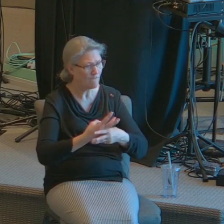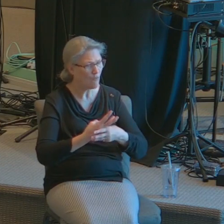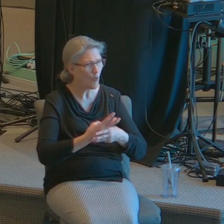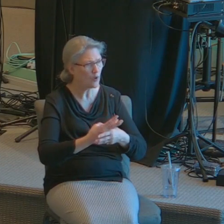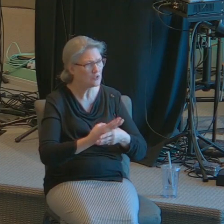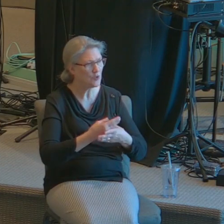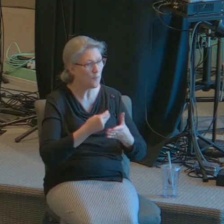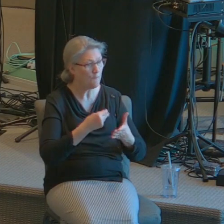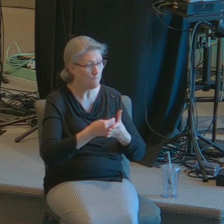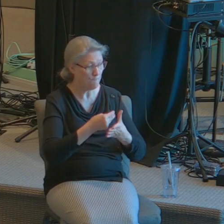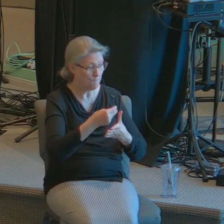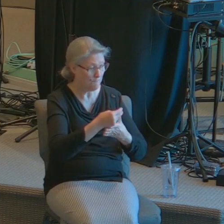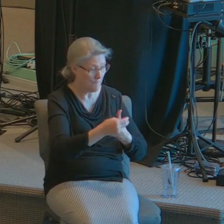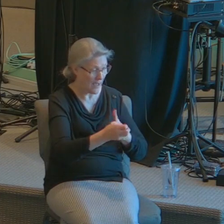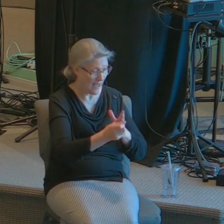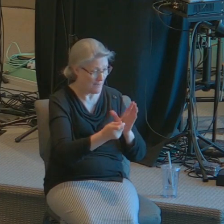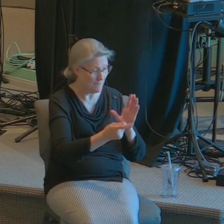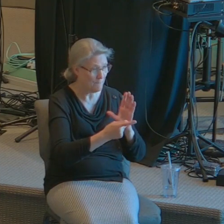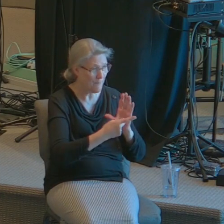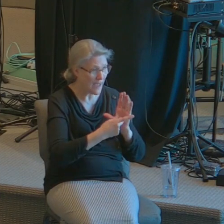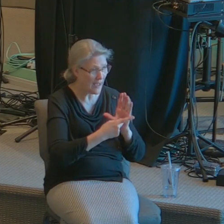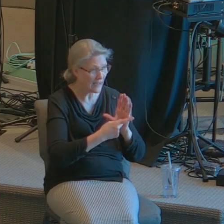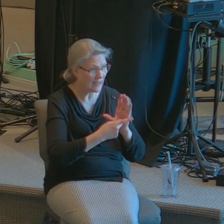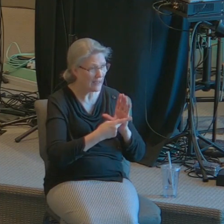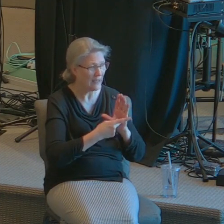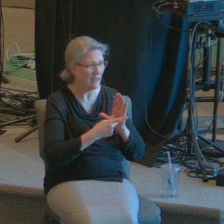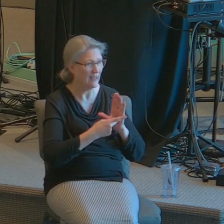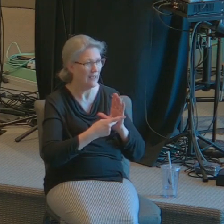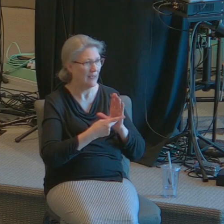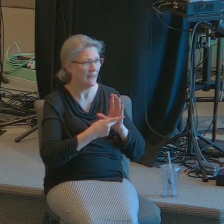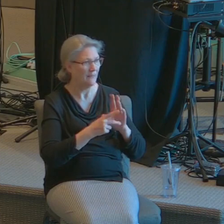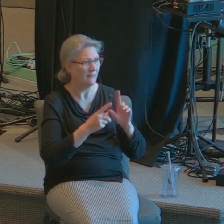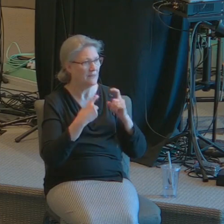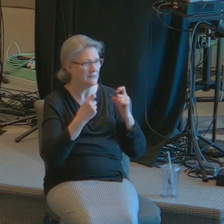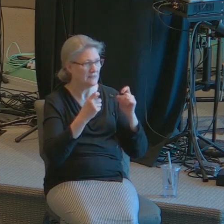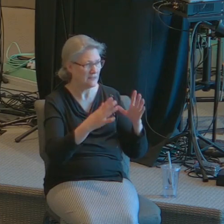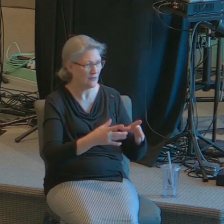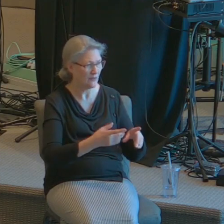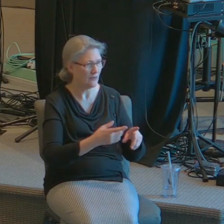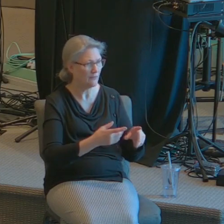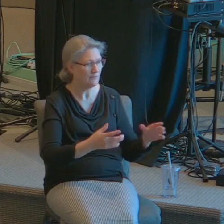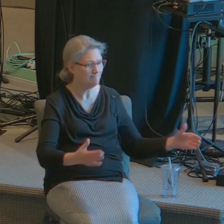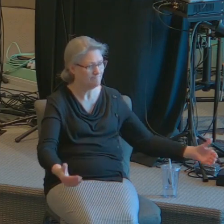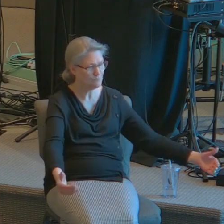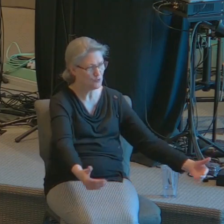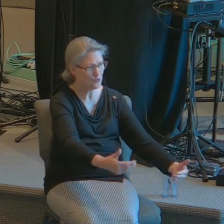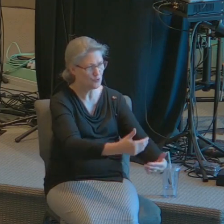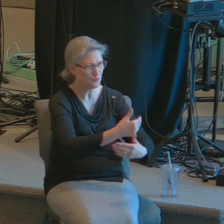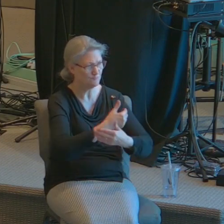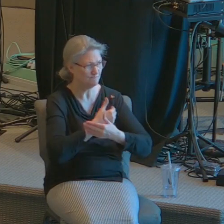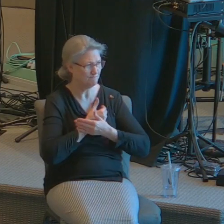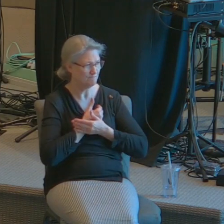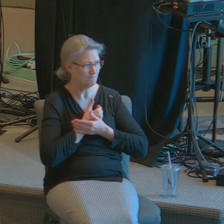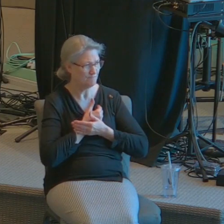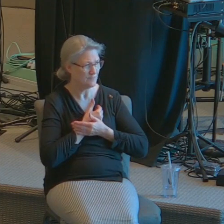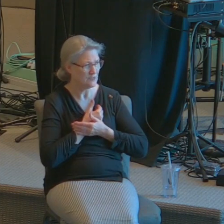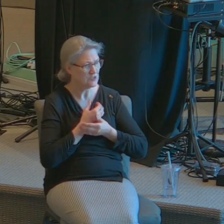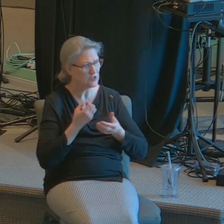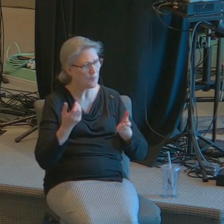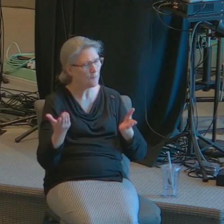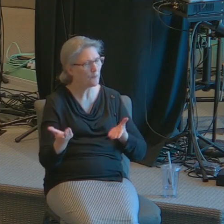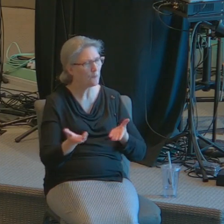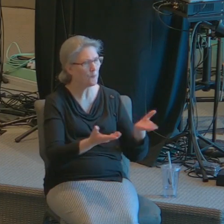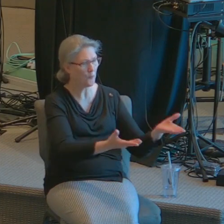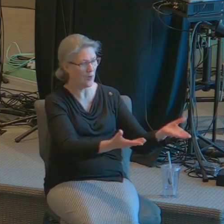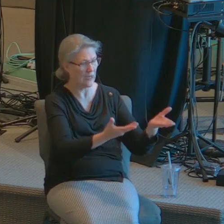we are the only hands that can stretch out to the sinner we are the only hands to